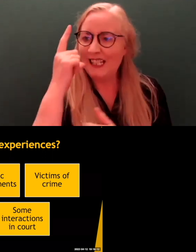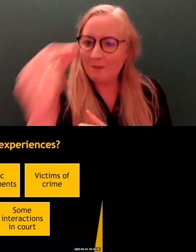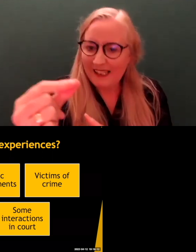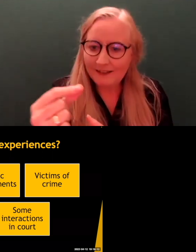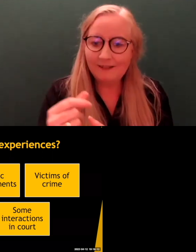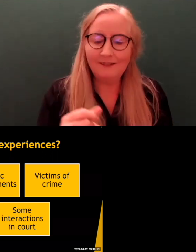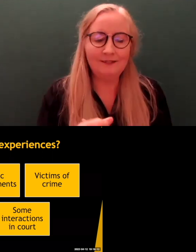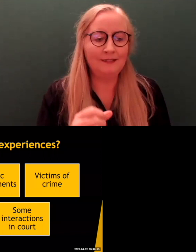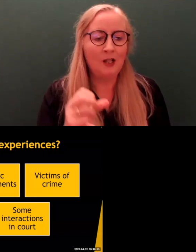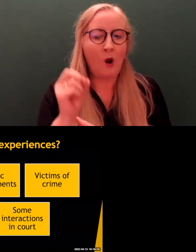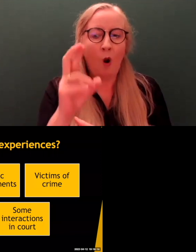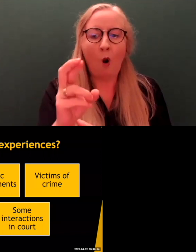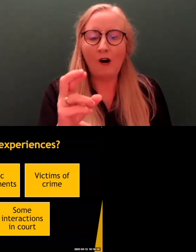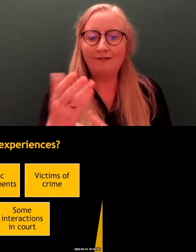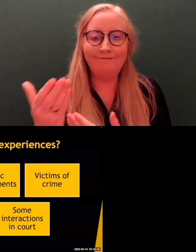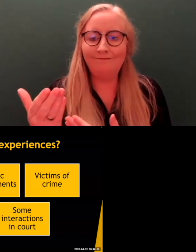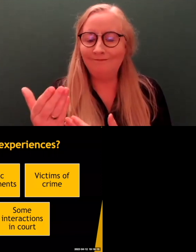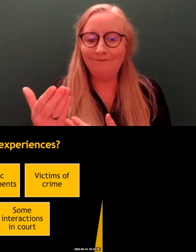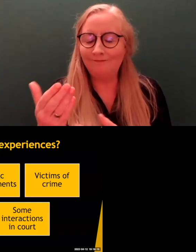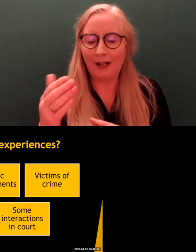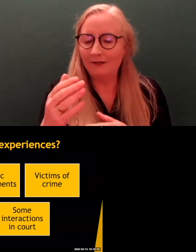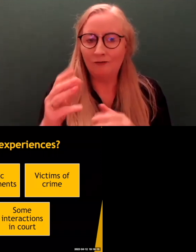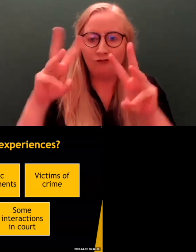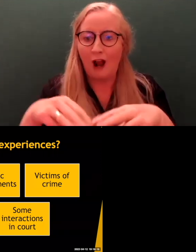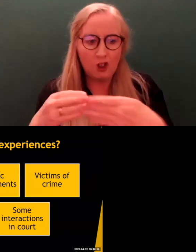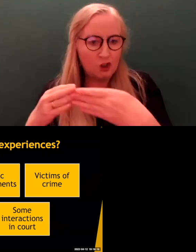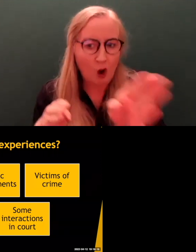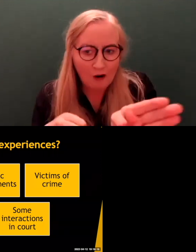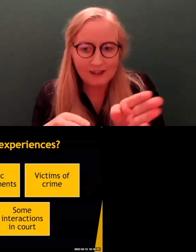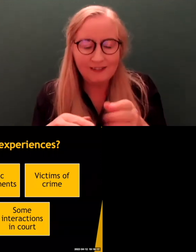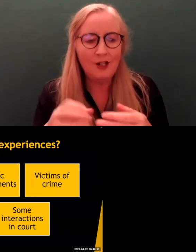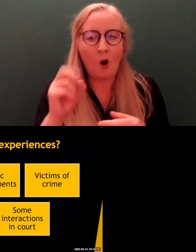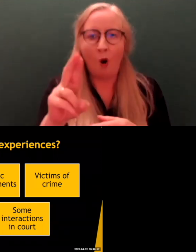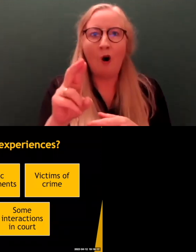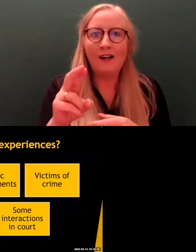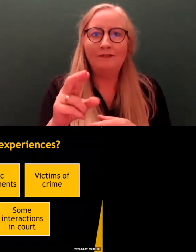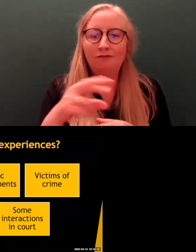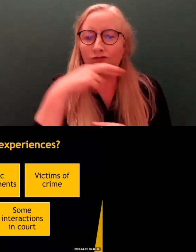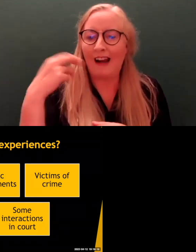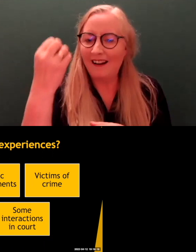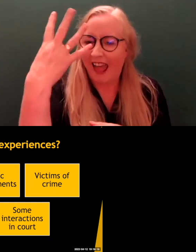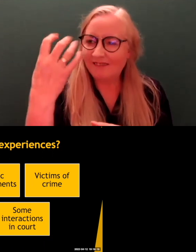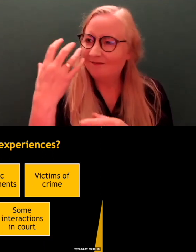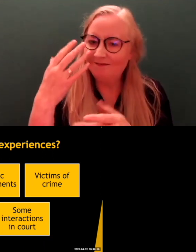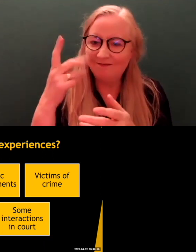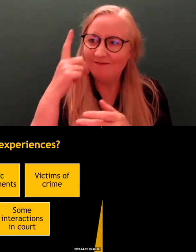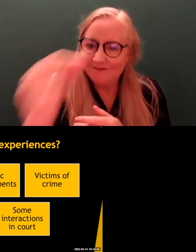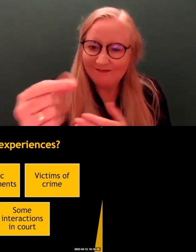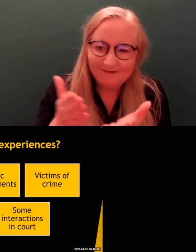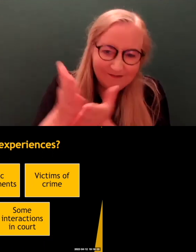an improper term, or running a stoplight, or something. Something like that. Some